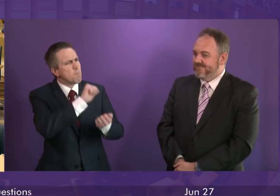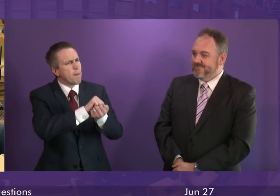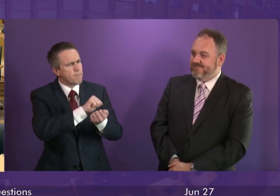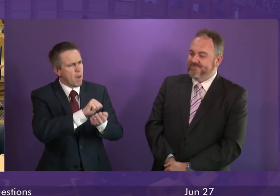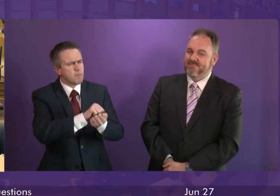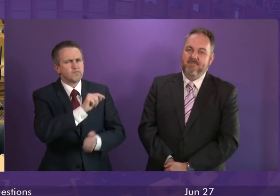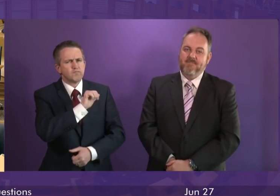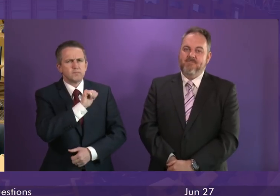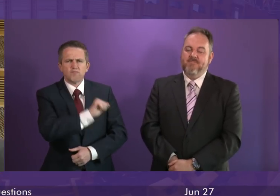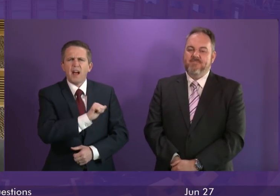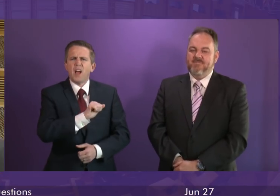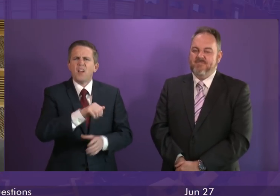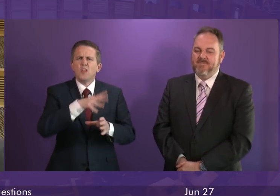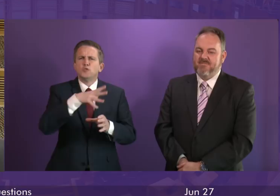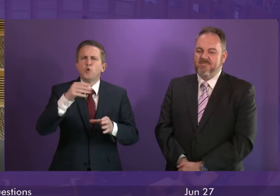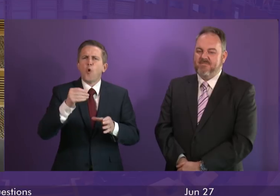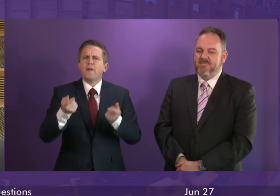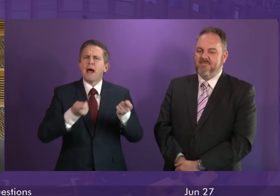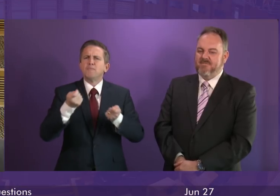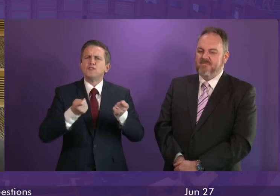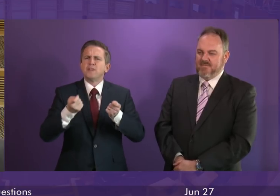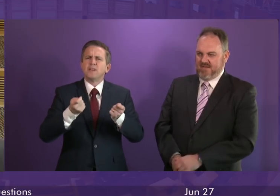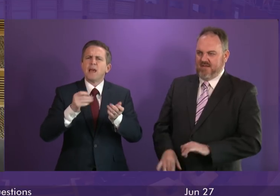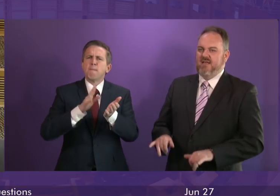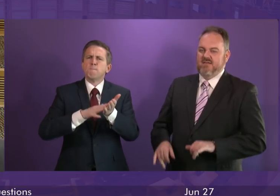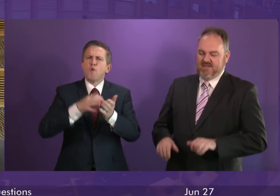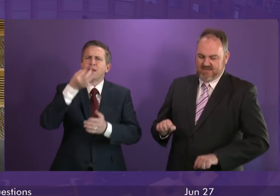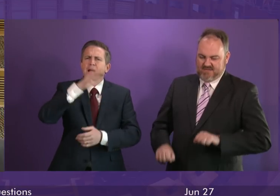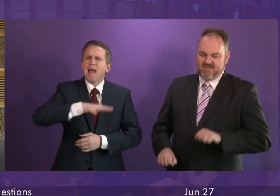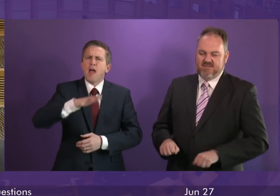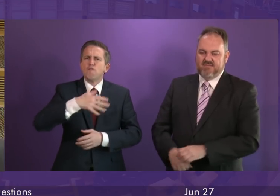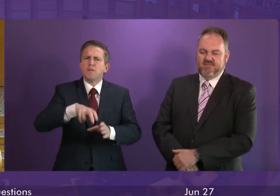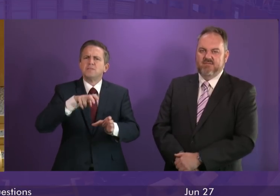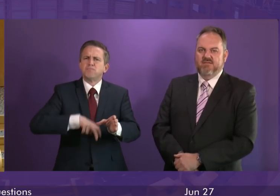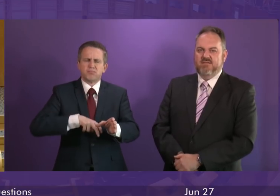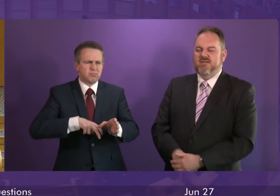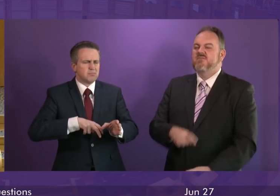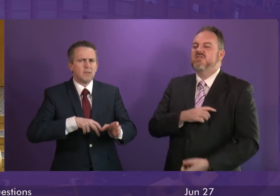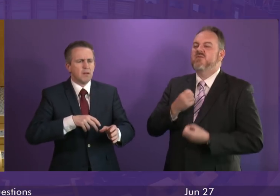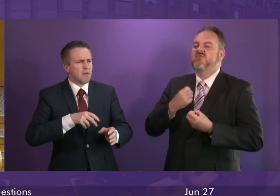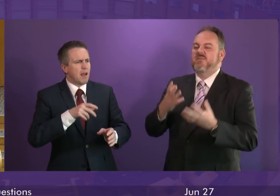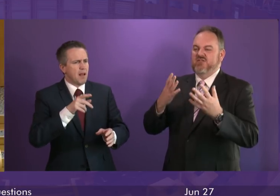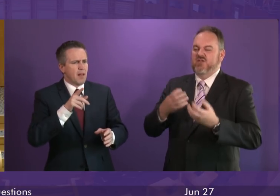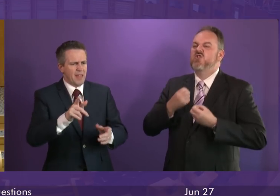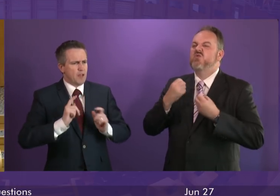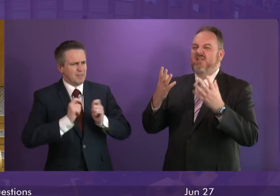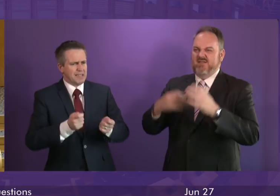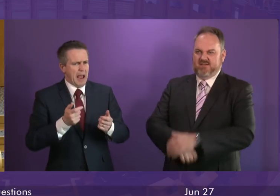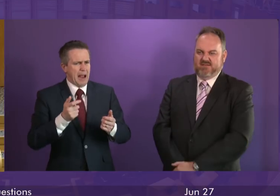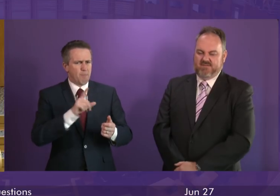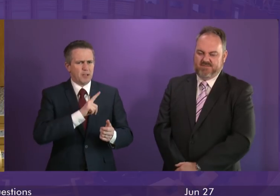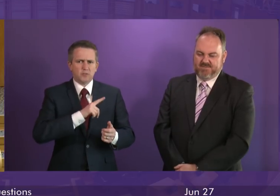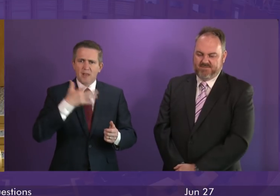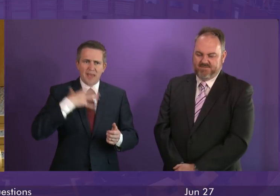the Conservatives resigned the administration of Murray Council because they wanted to implement